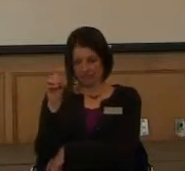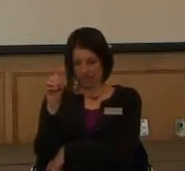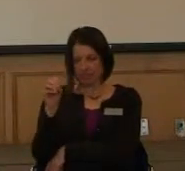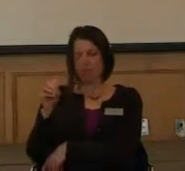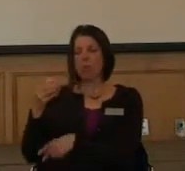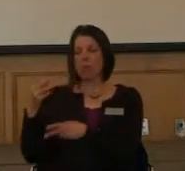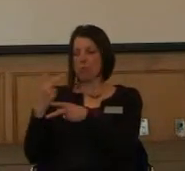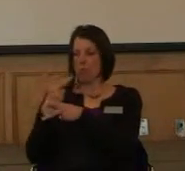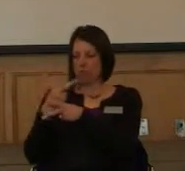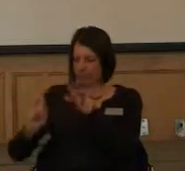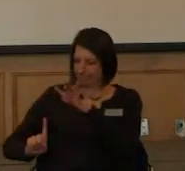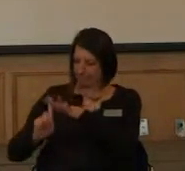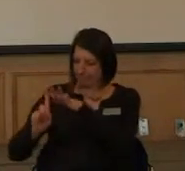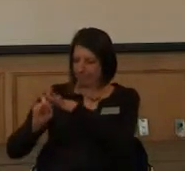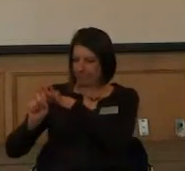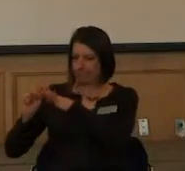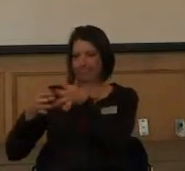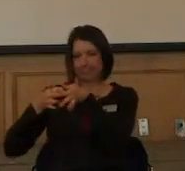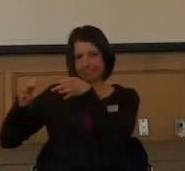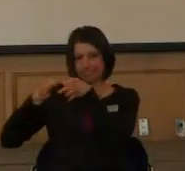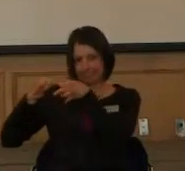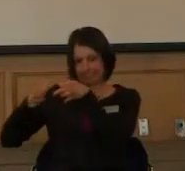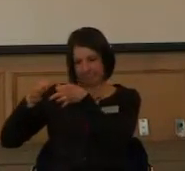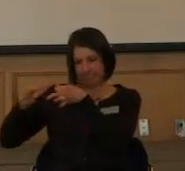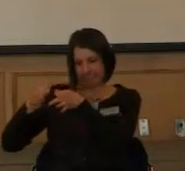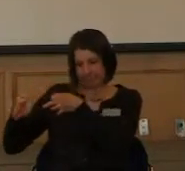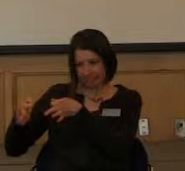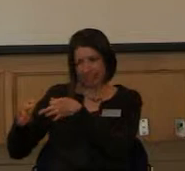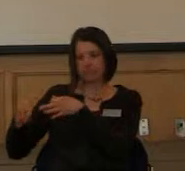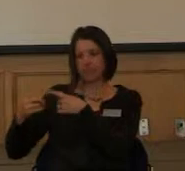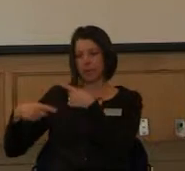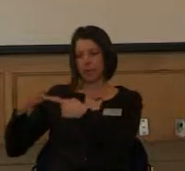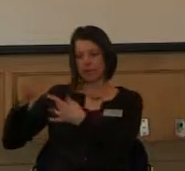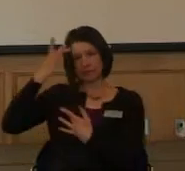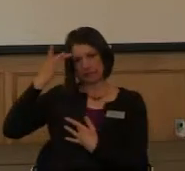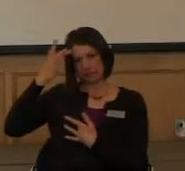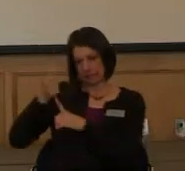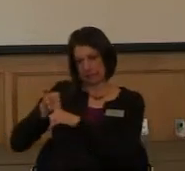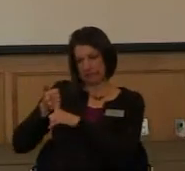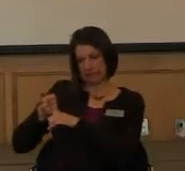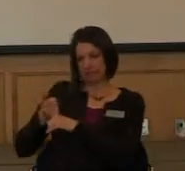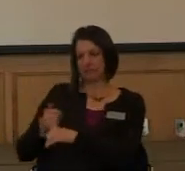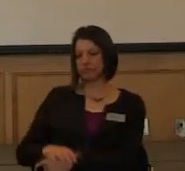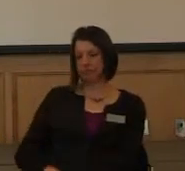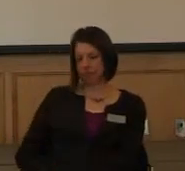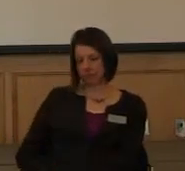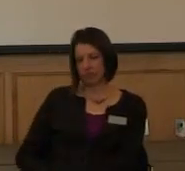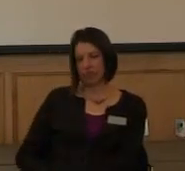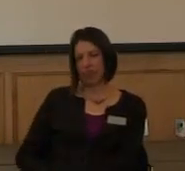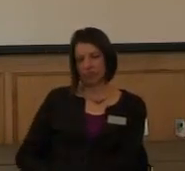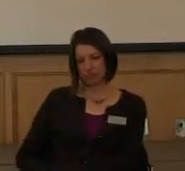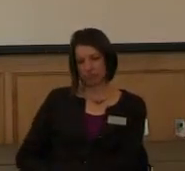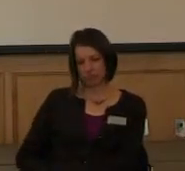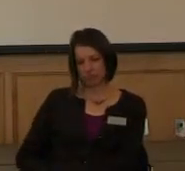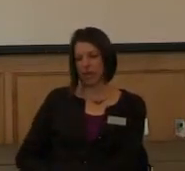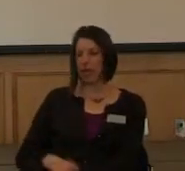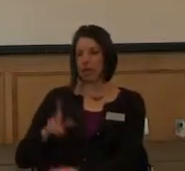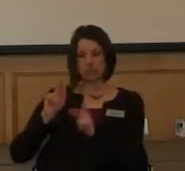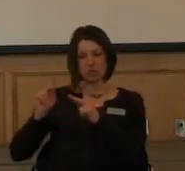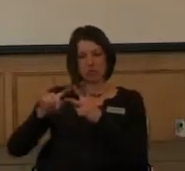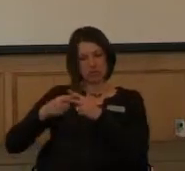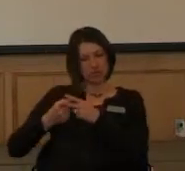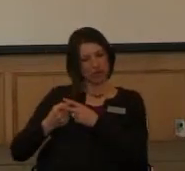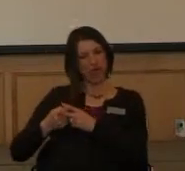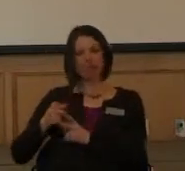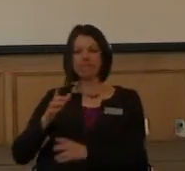more and more descriptions of people who, you know, maybe start out fine, you